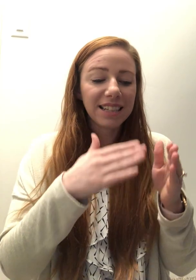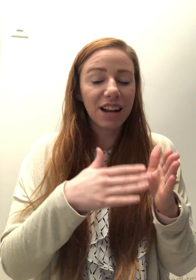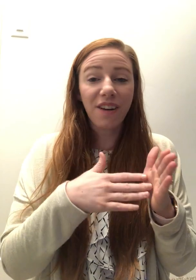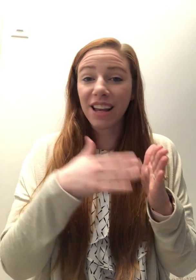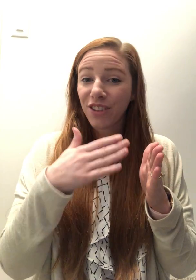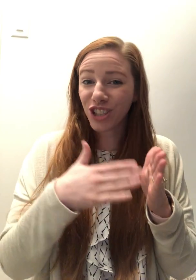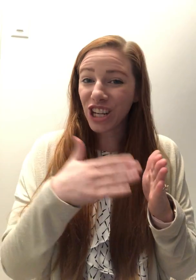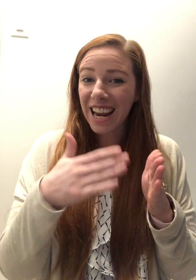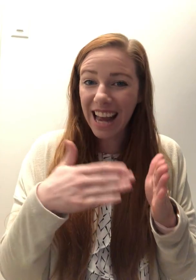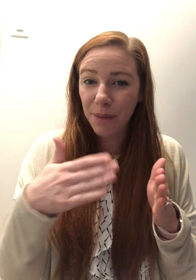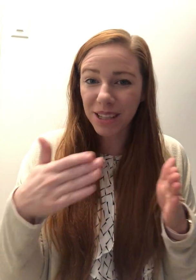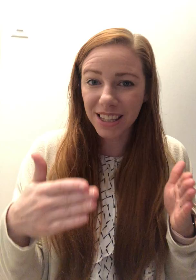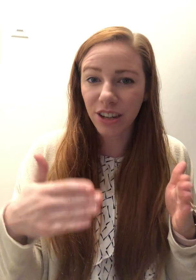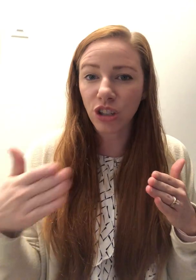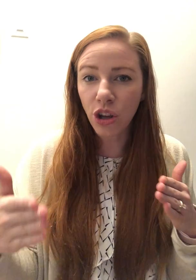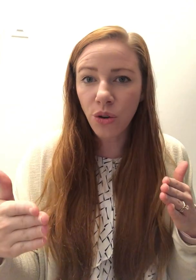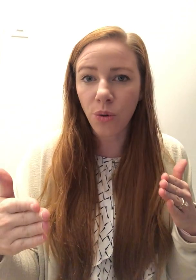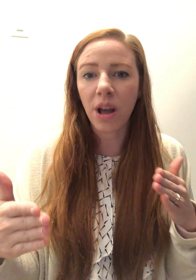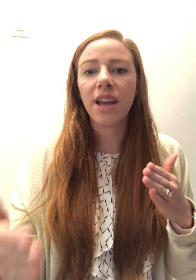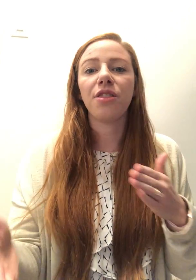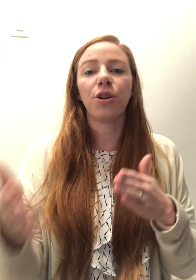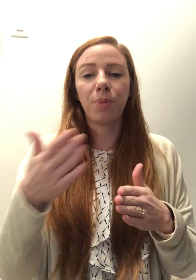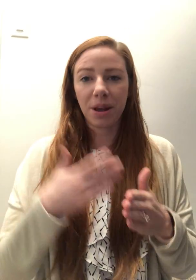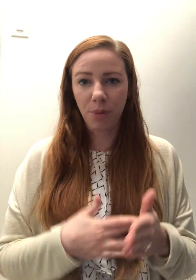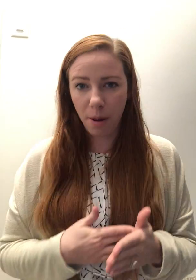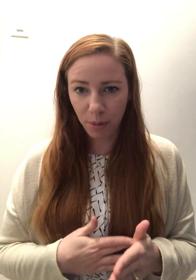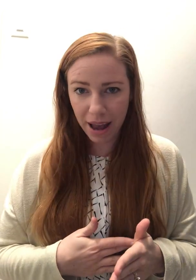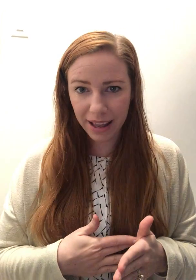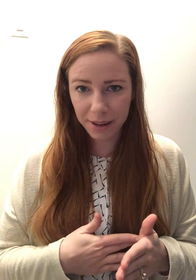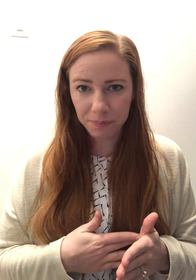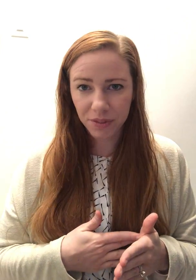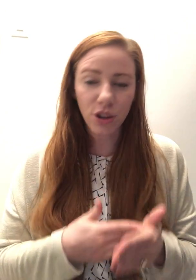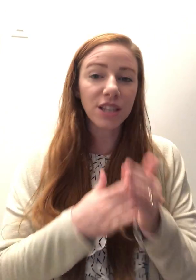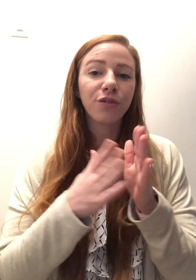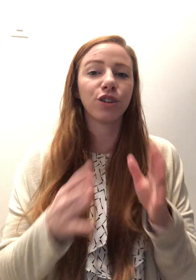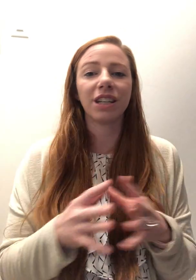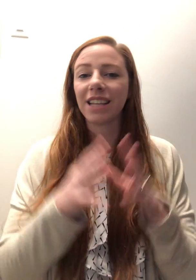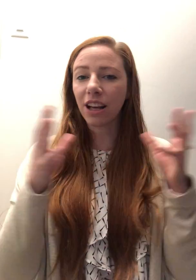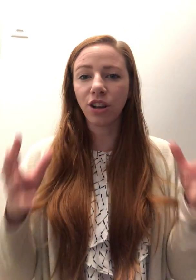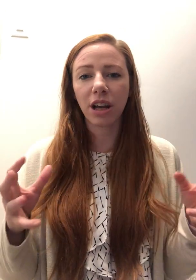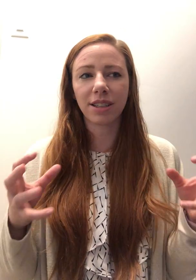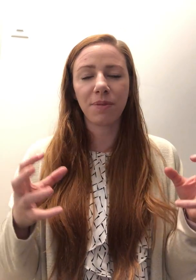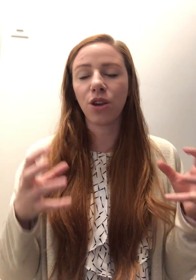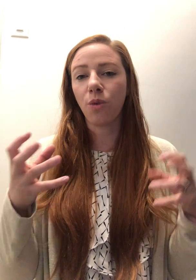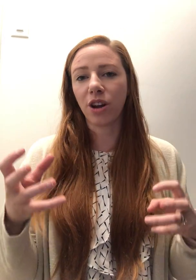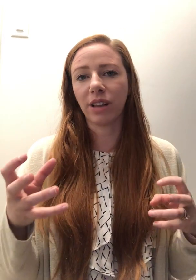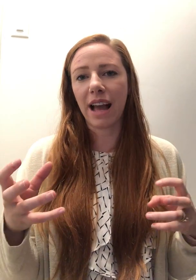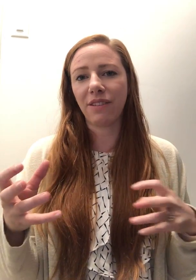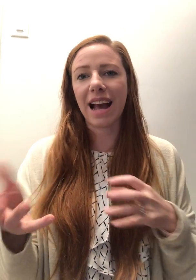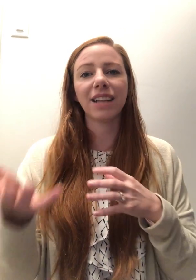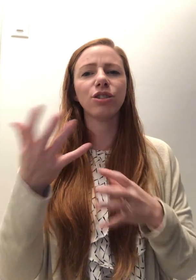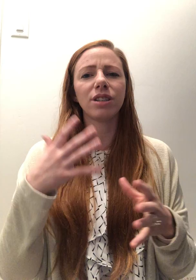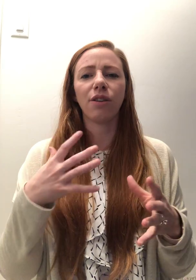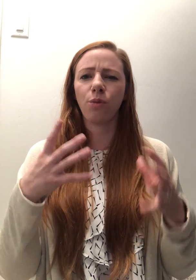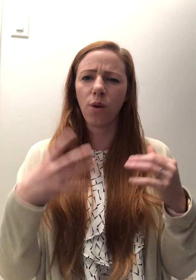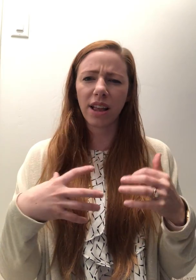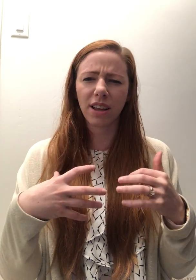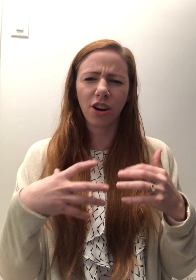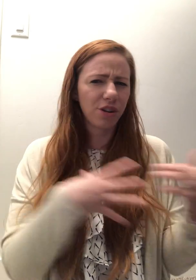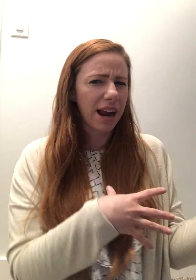identifying if there's chain habits in there too that are being problematic. So that's the first thing. Take a look at something you want in your life and ask yourself what current